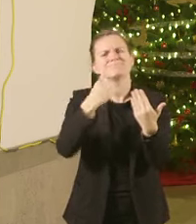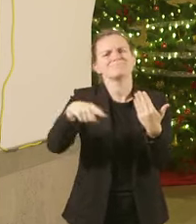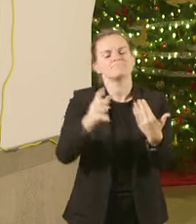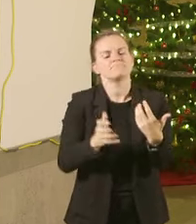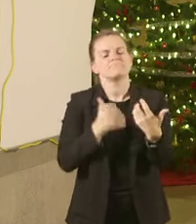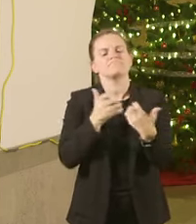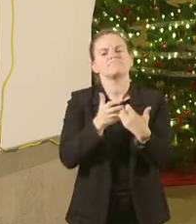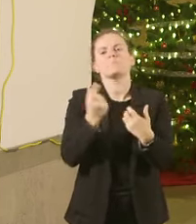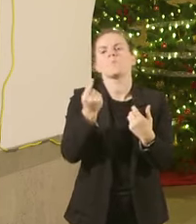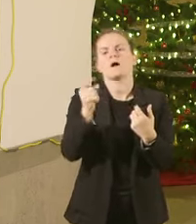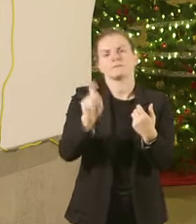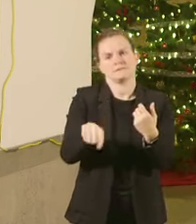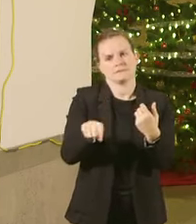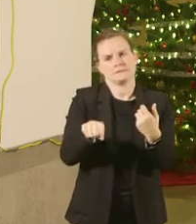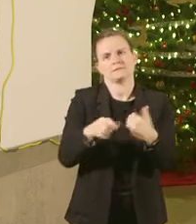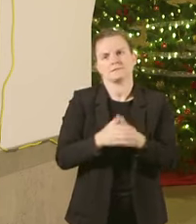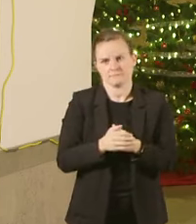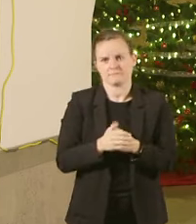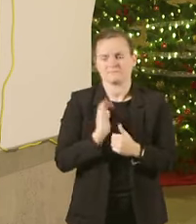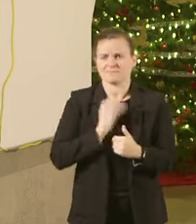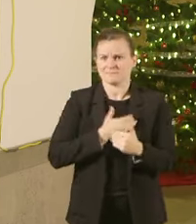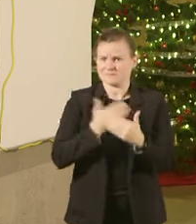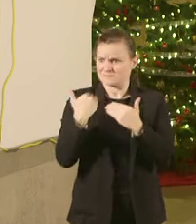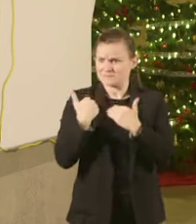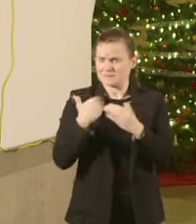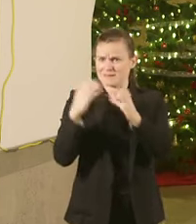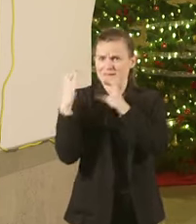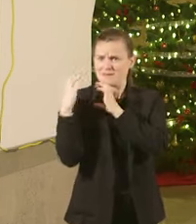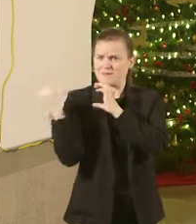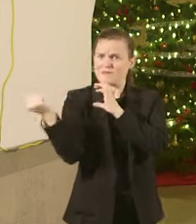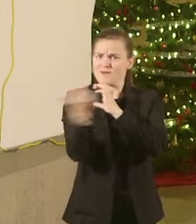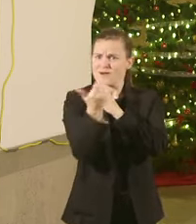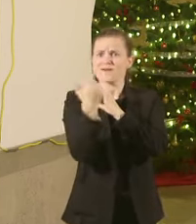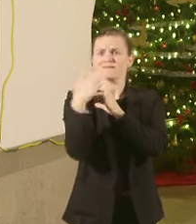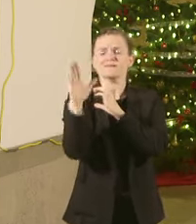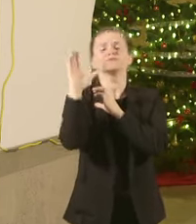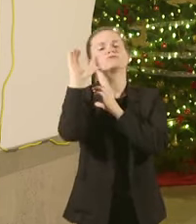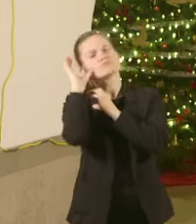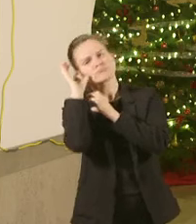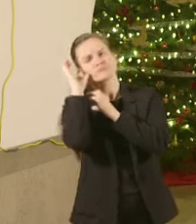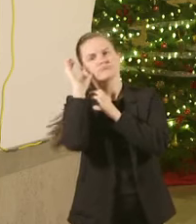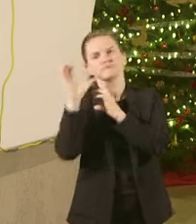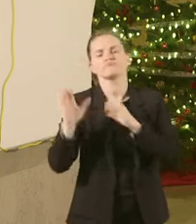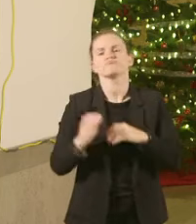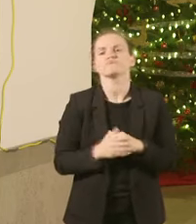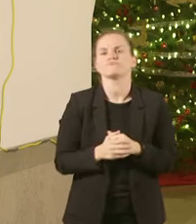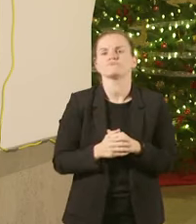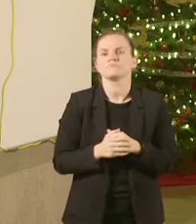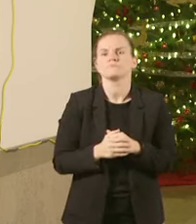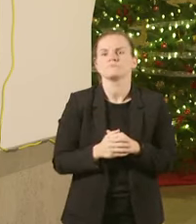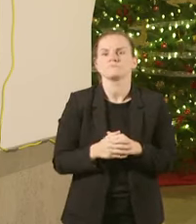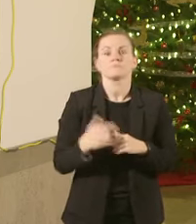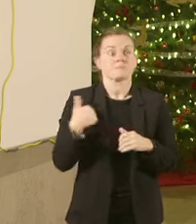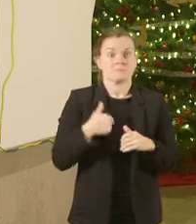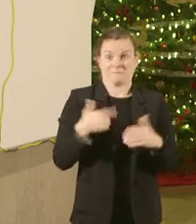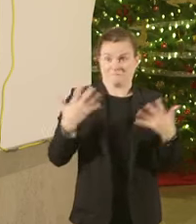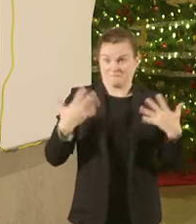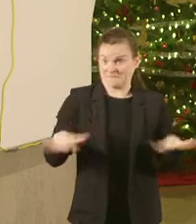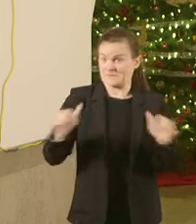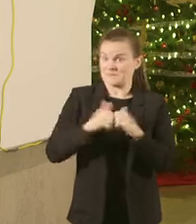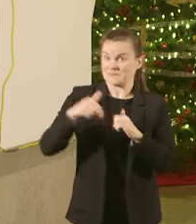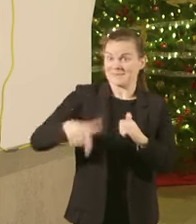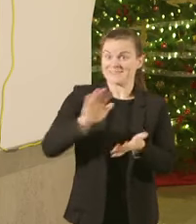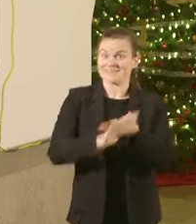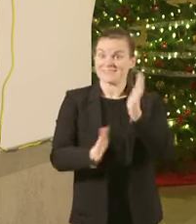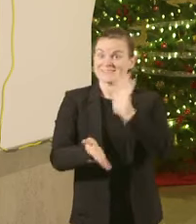taking the responsibilities I also encourage that we're not out of this situation by a long way we have to continue